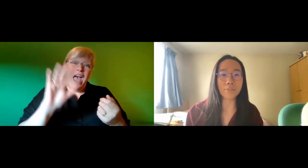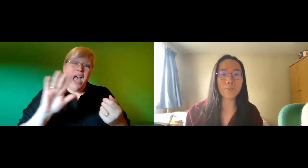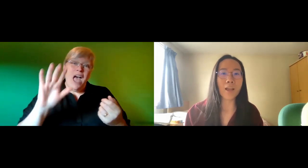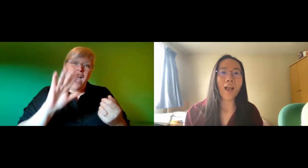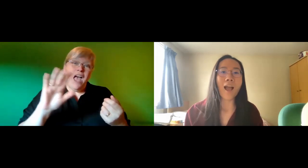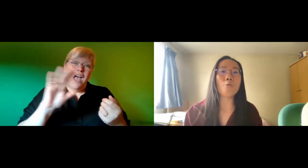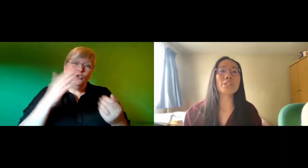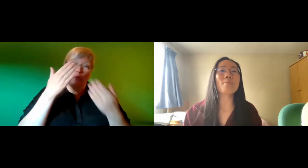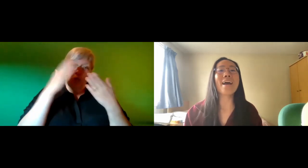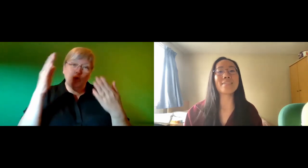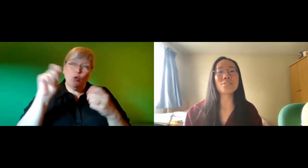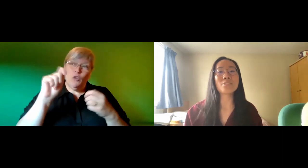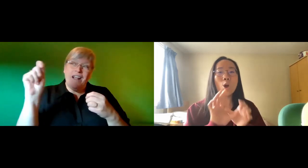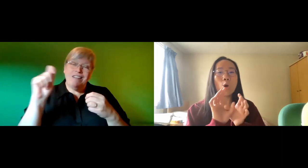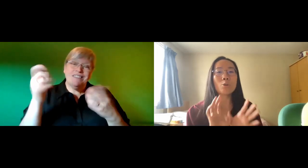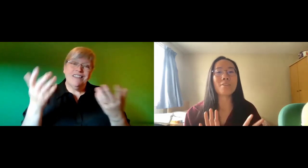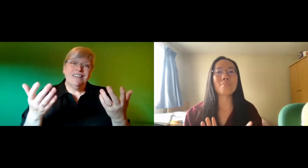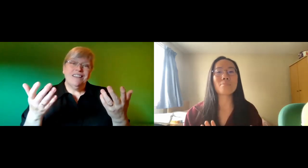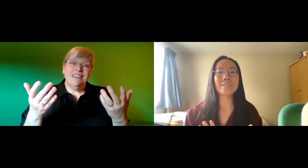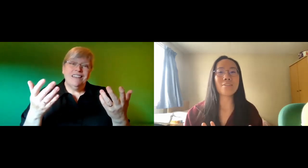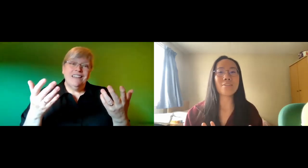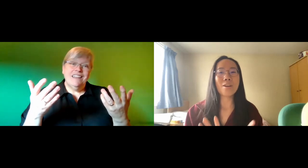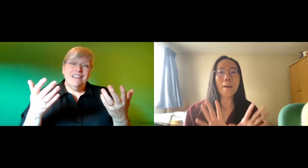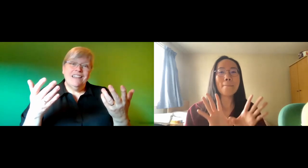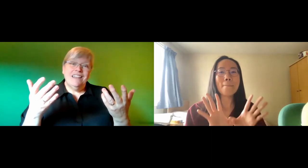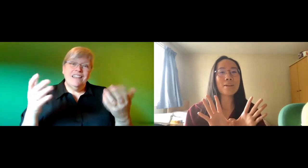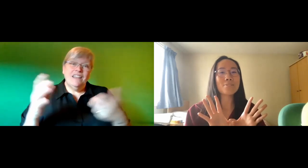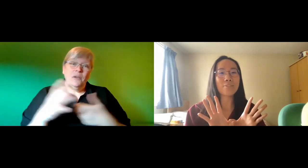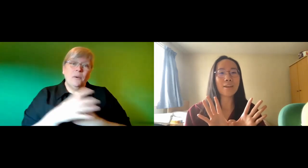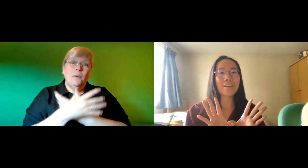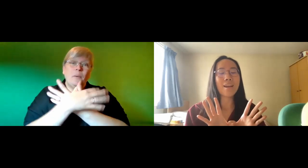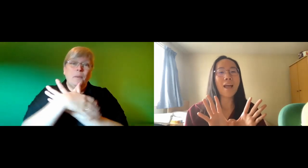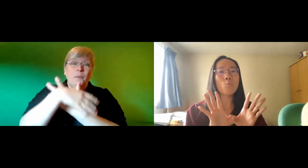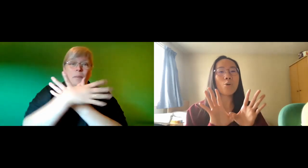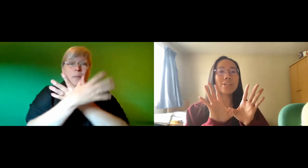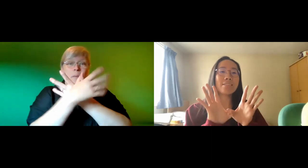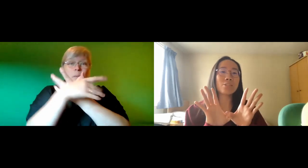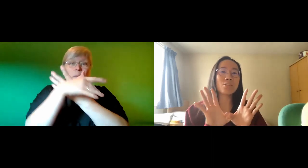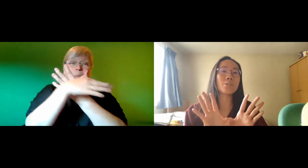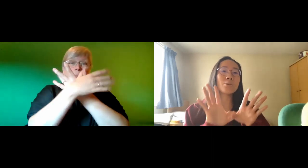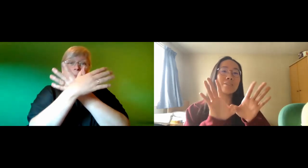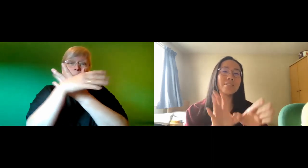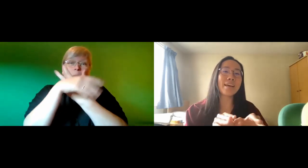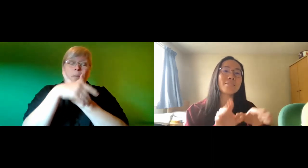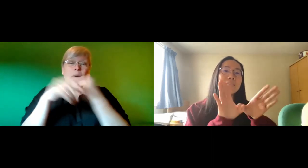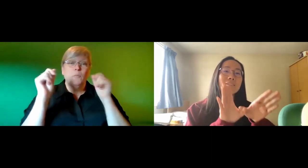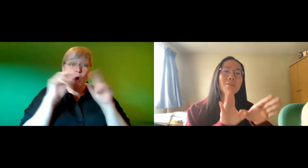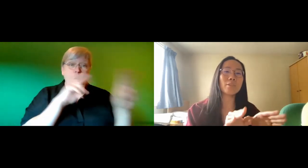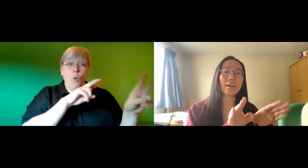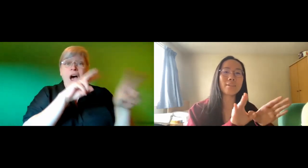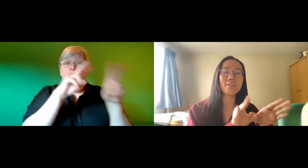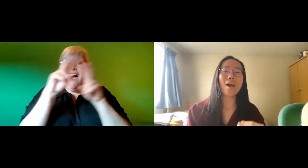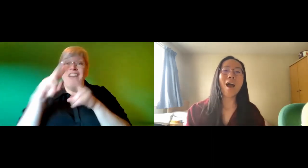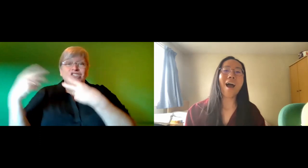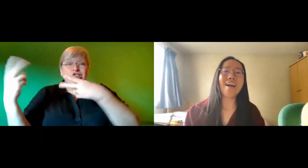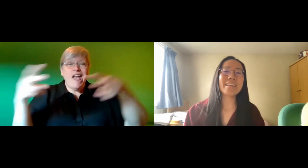to my left I raise my hands hook my thumbs together make a butterfly and watch as its shadow dances in